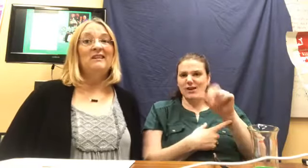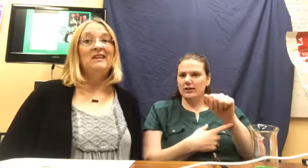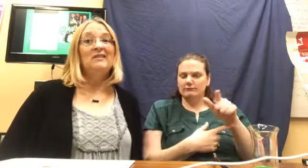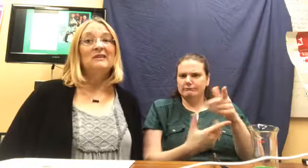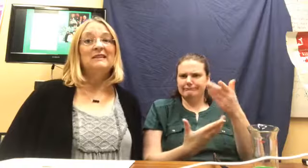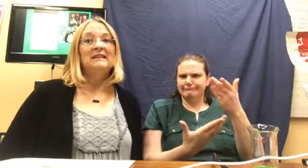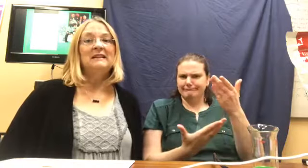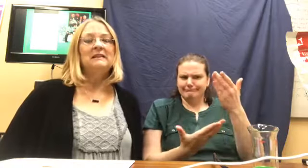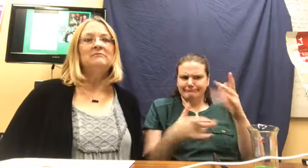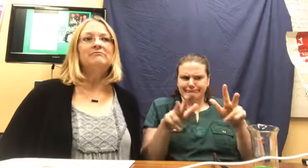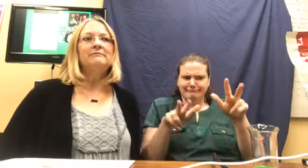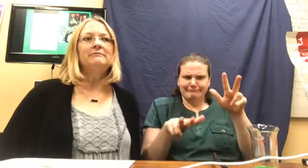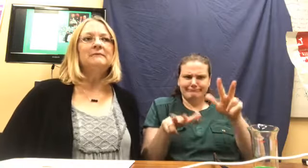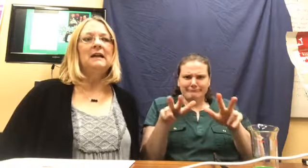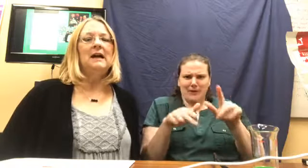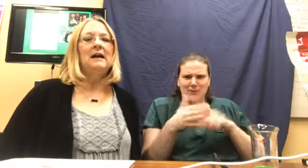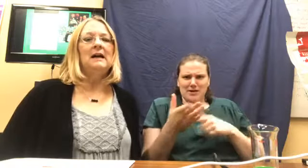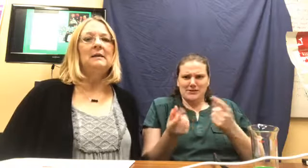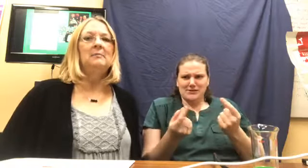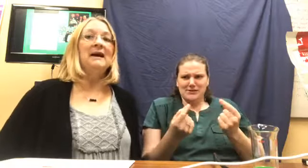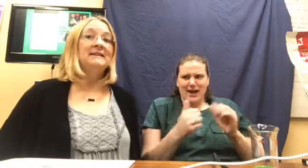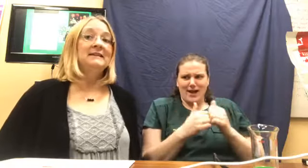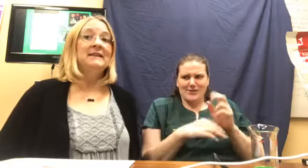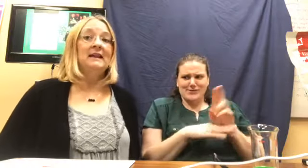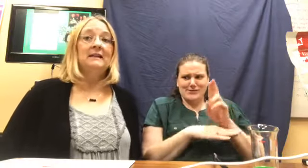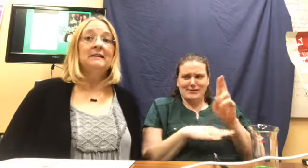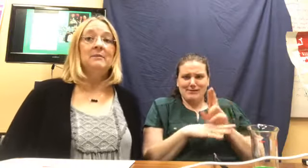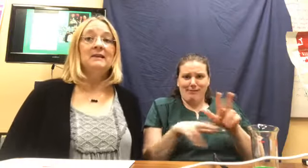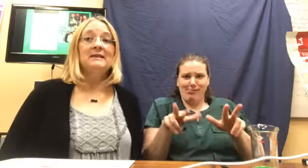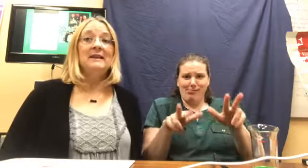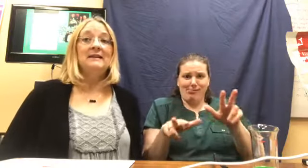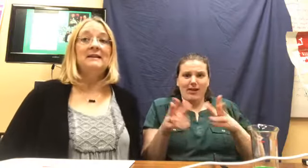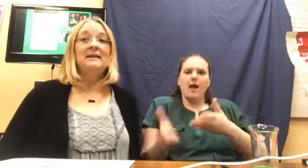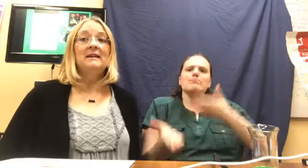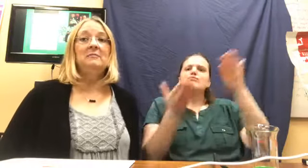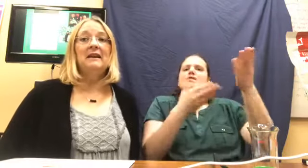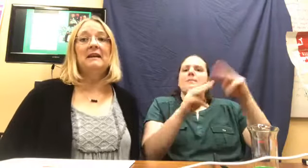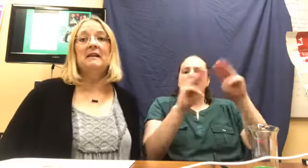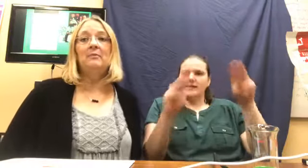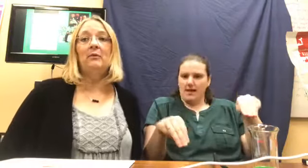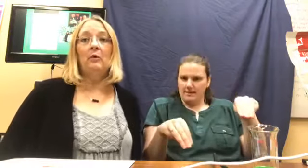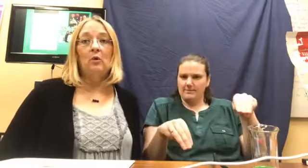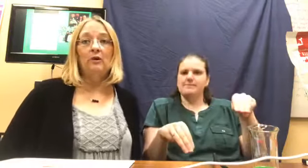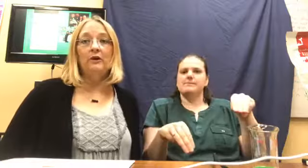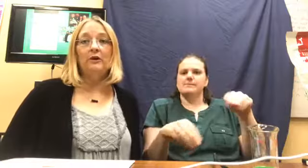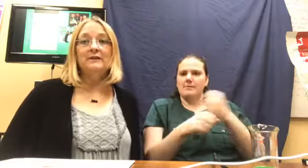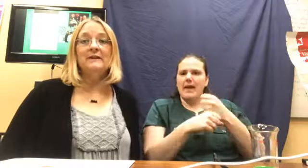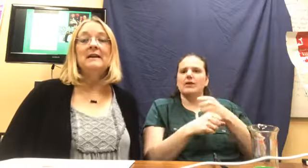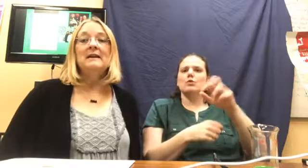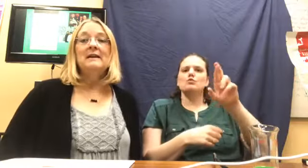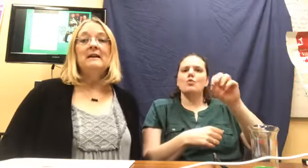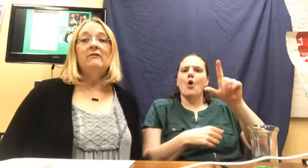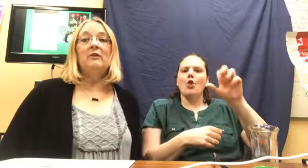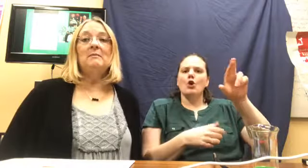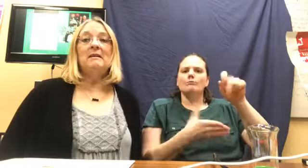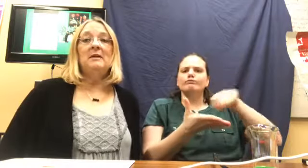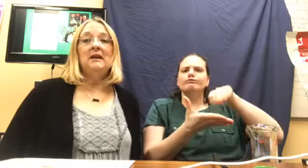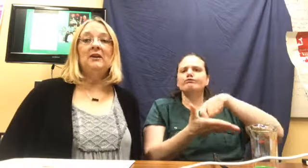to use it. Um, I did take it to Montana and made a couple rollers for my parents.